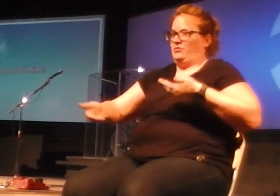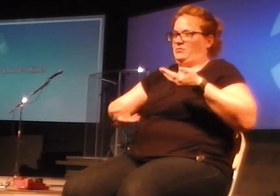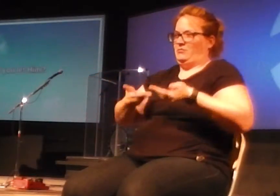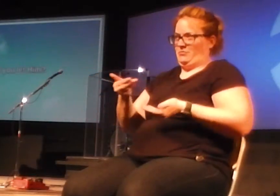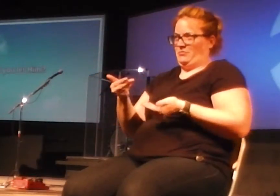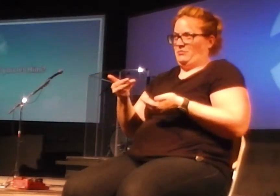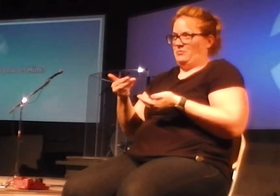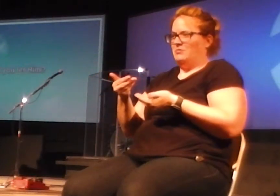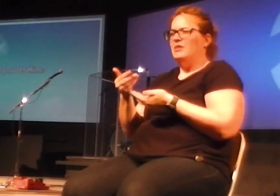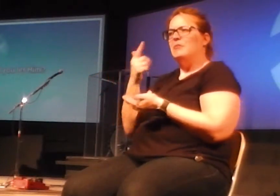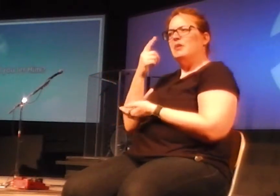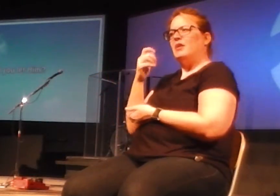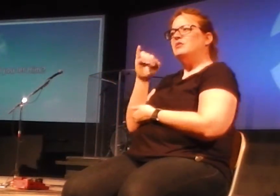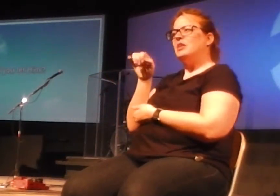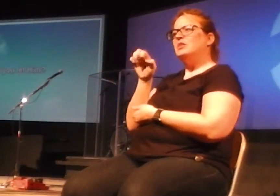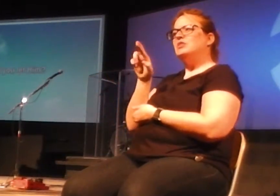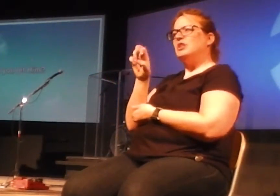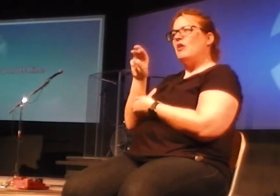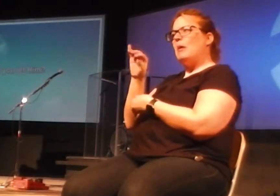words to the people in exile end.